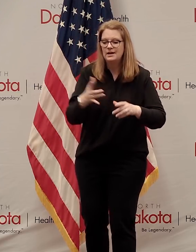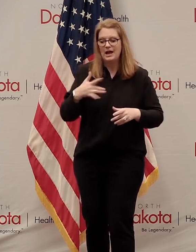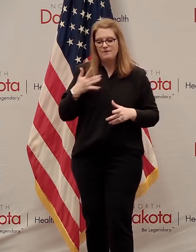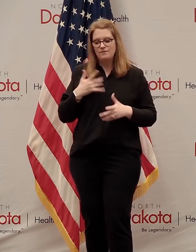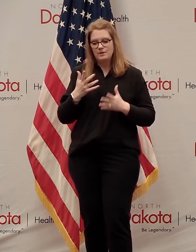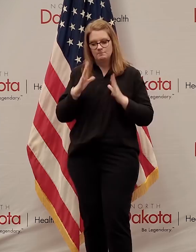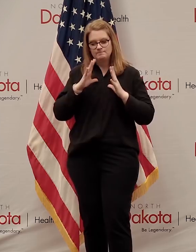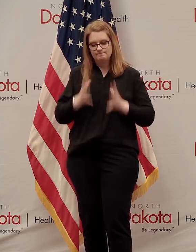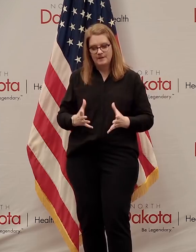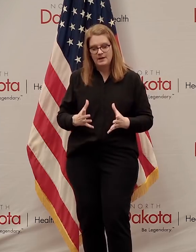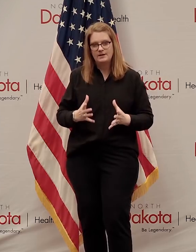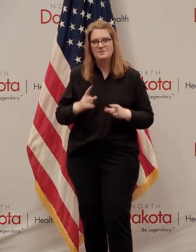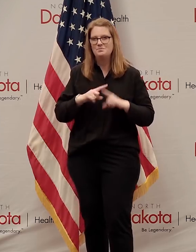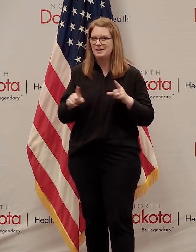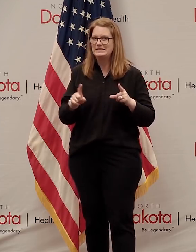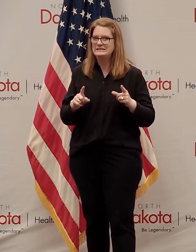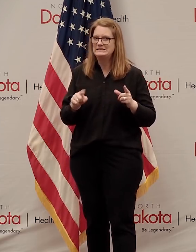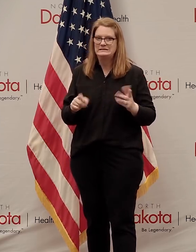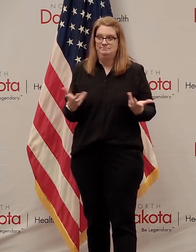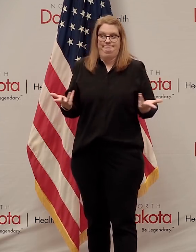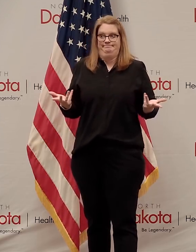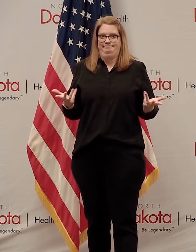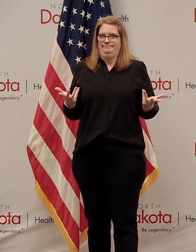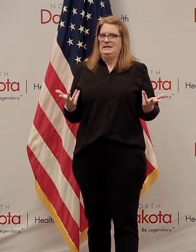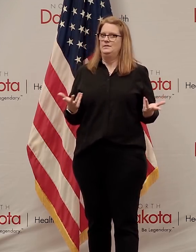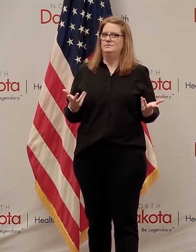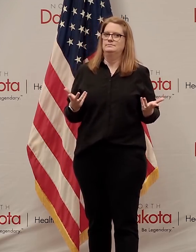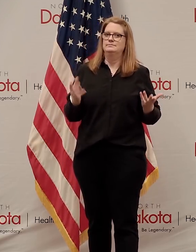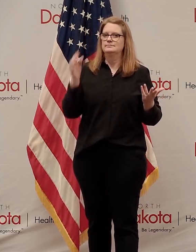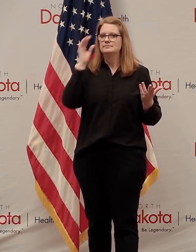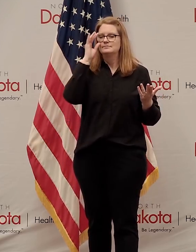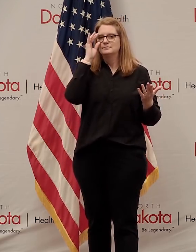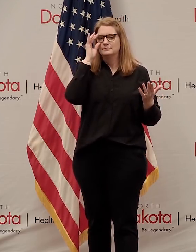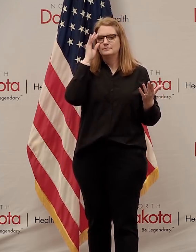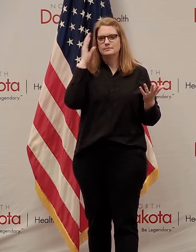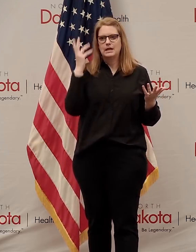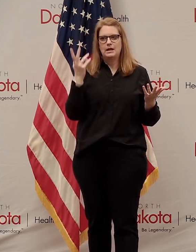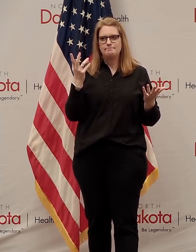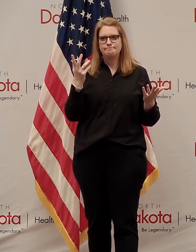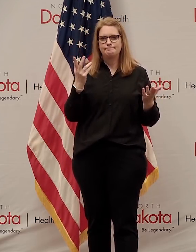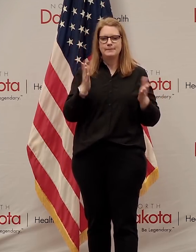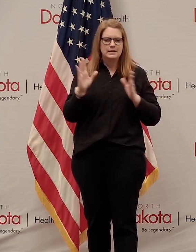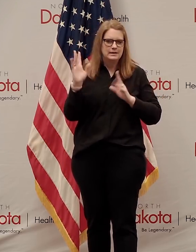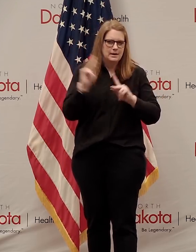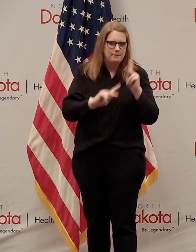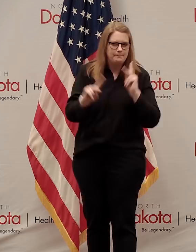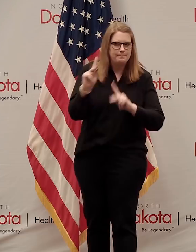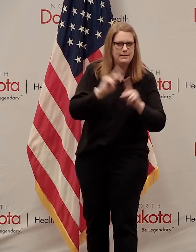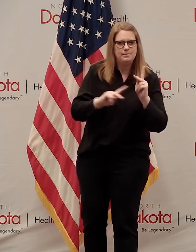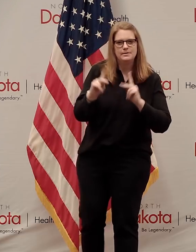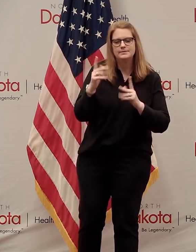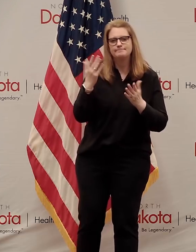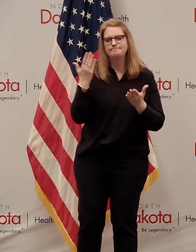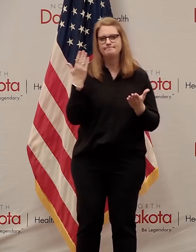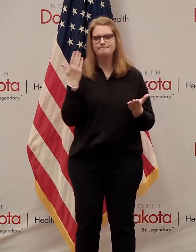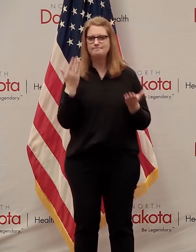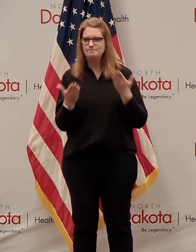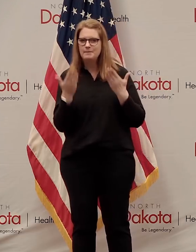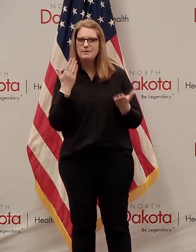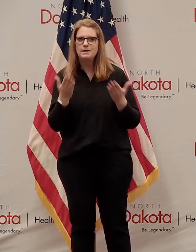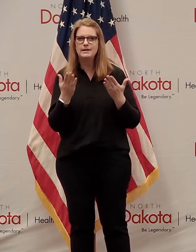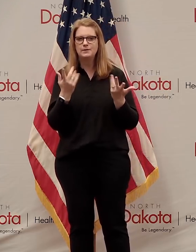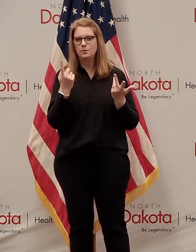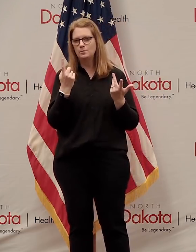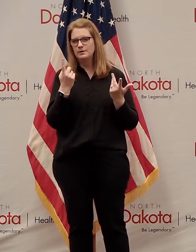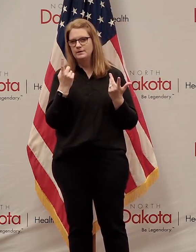But like I said, we're on a journey. And it's, people may talk with certainty about the future.